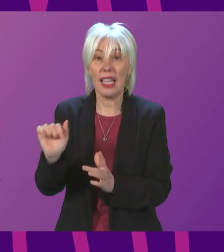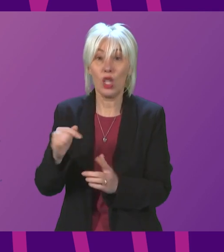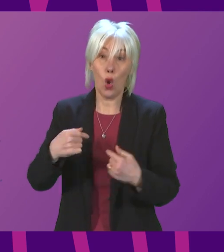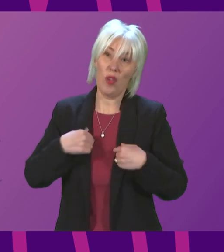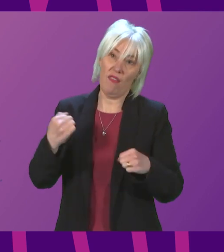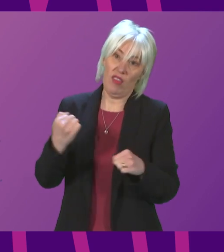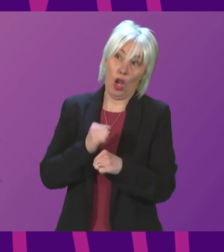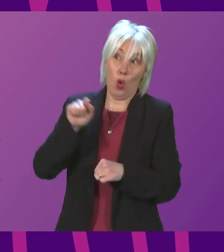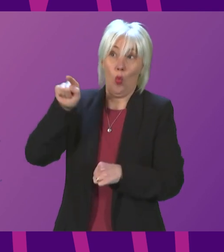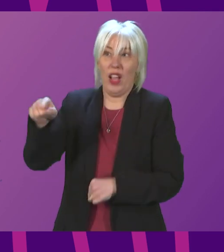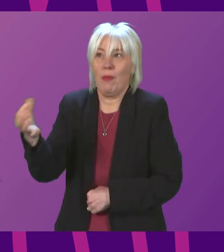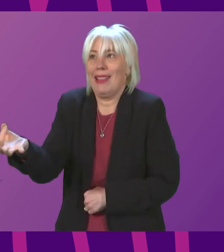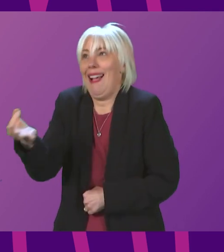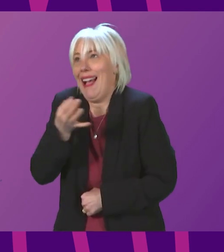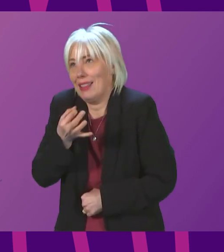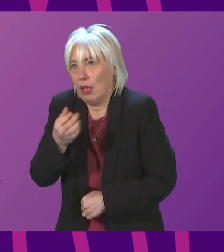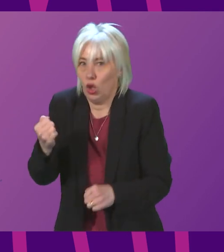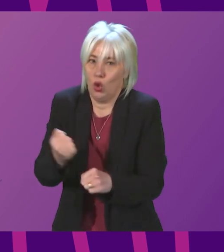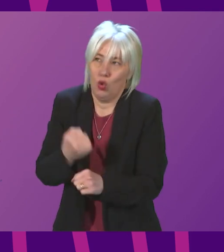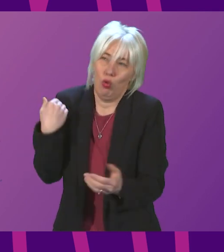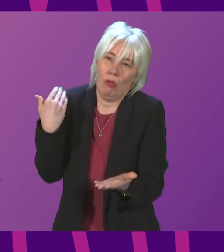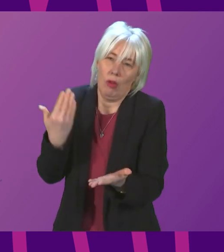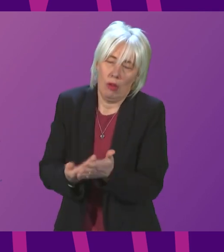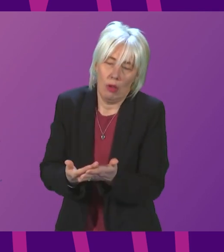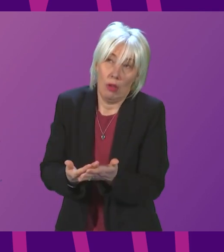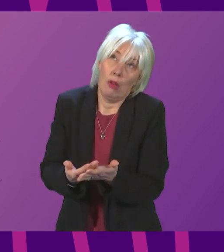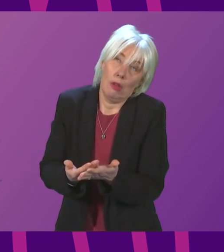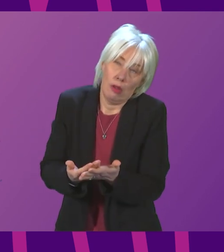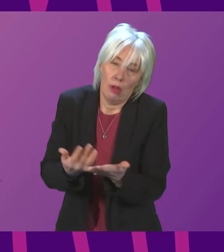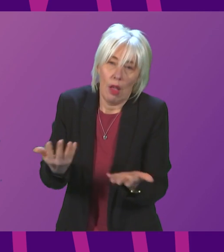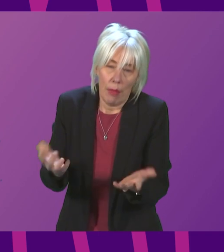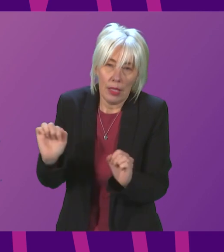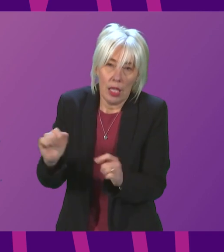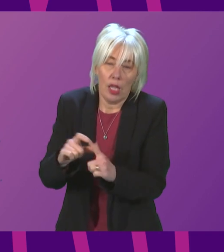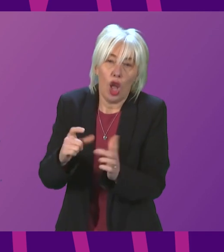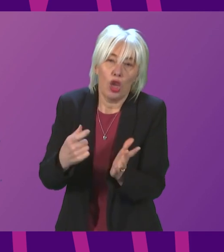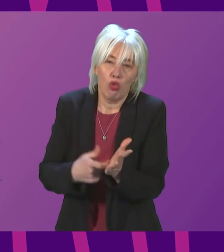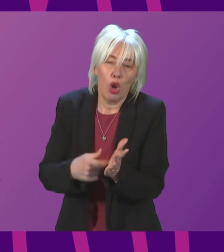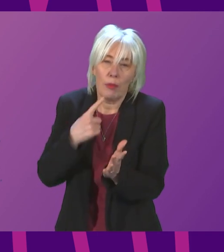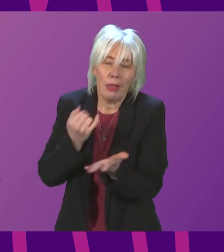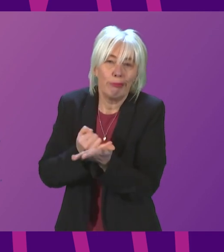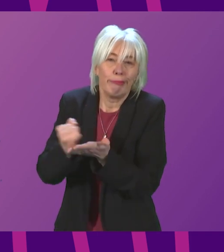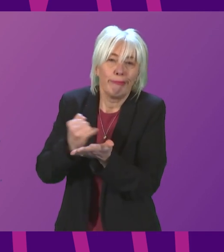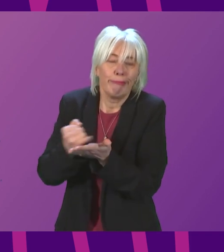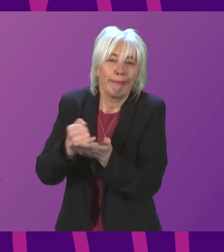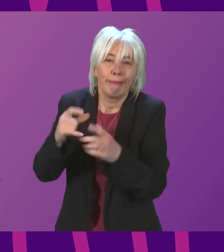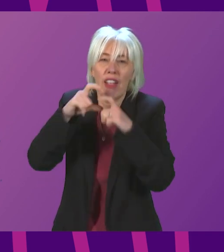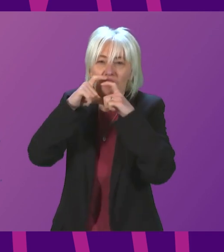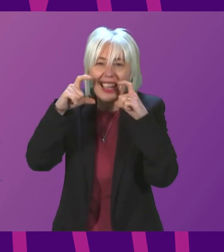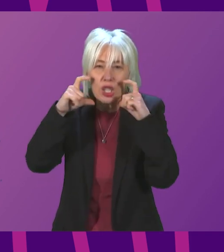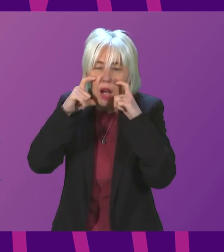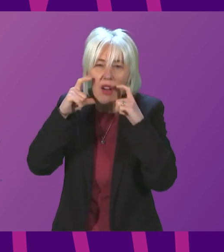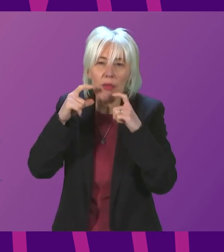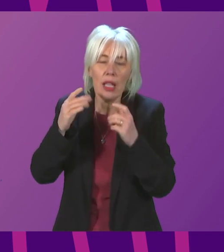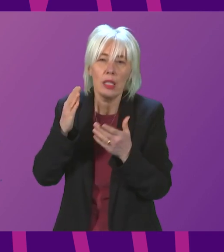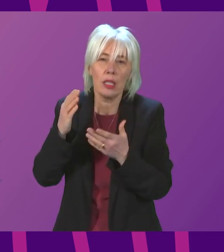has asked us to do all along. sort of pause to say that Douglas Ross, of course, opposed face coverings ever being